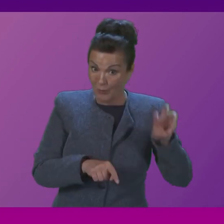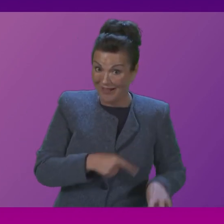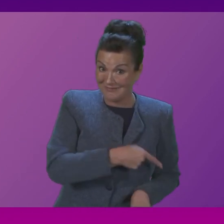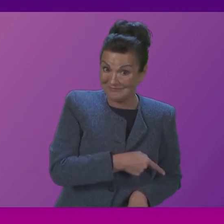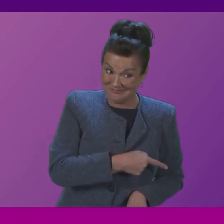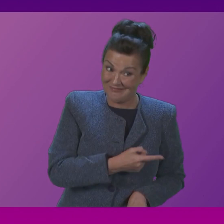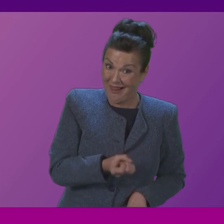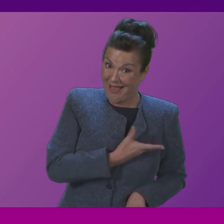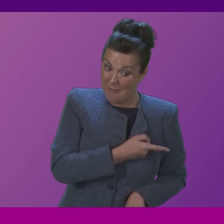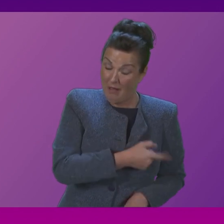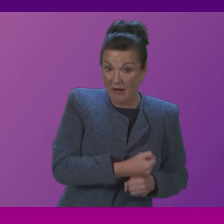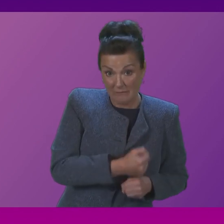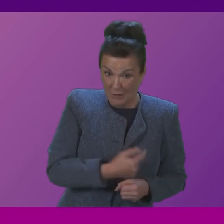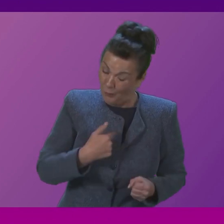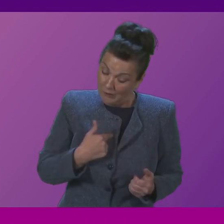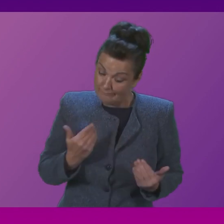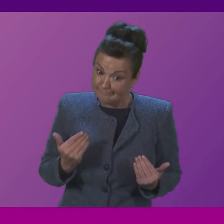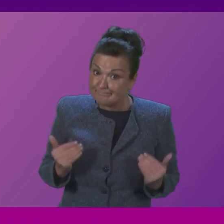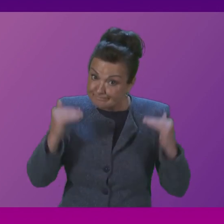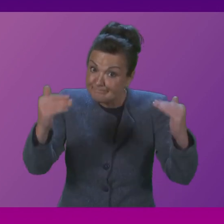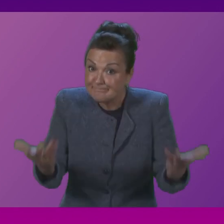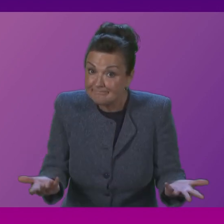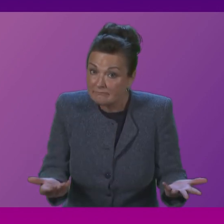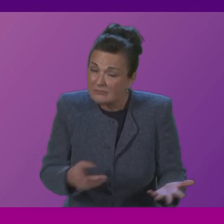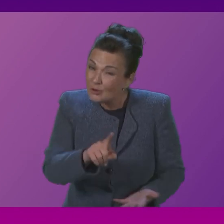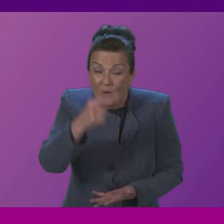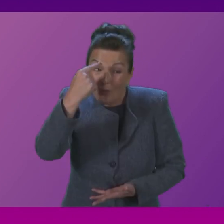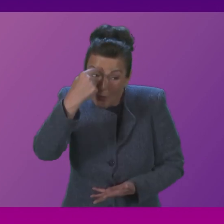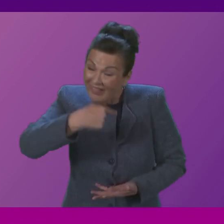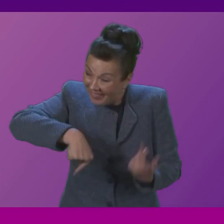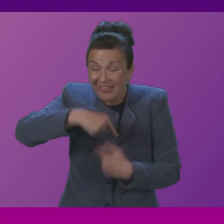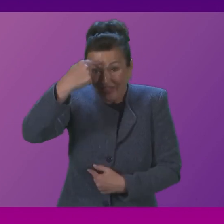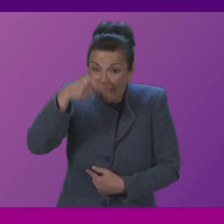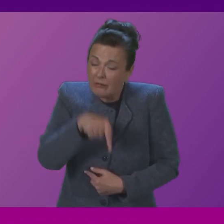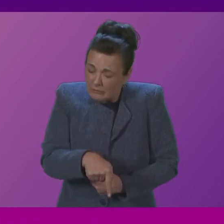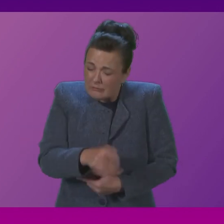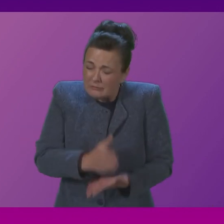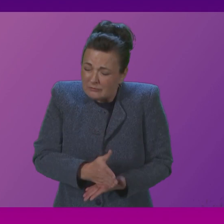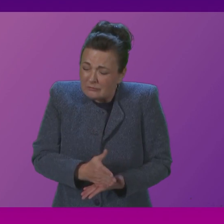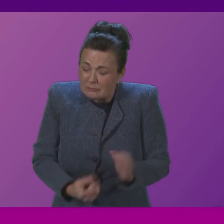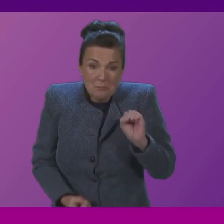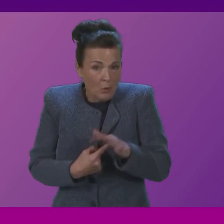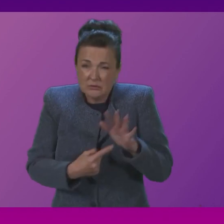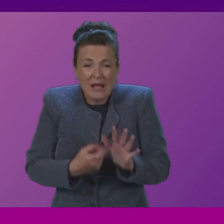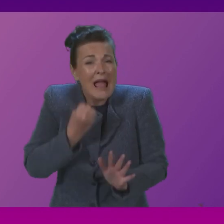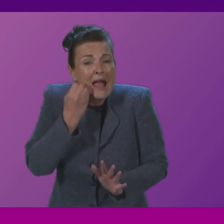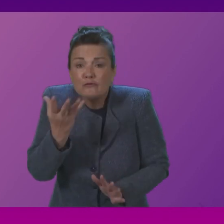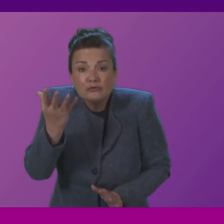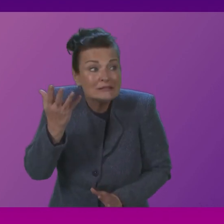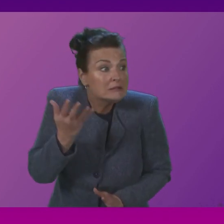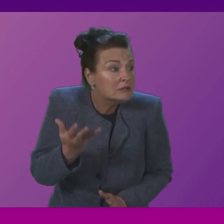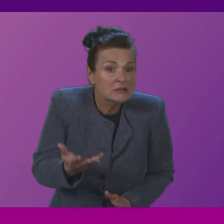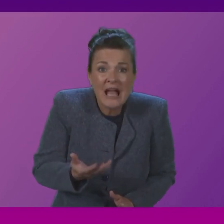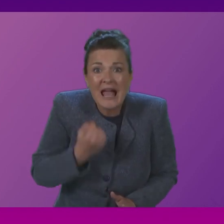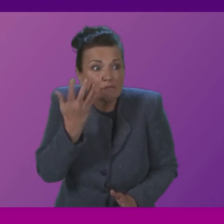in government. So we take these responsibilities extremely seriously every single day, every minute of every single day.